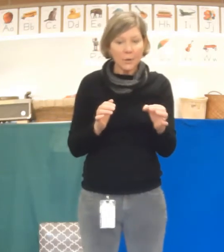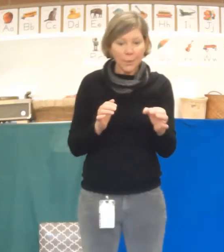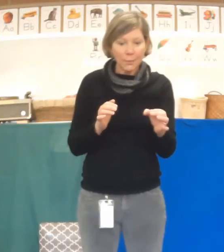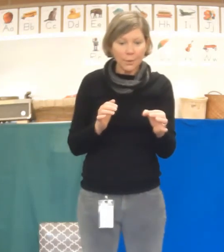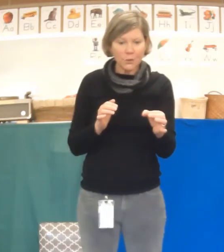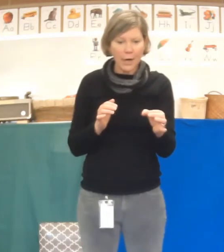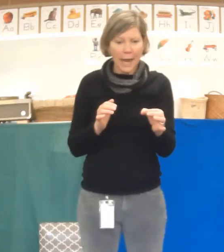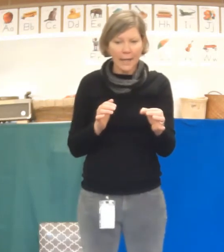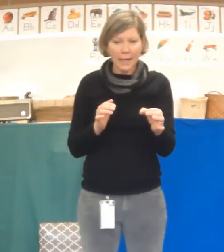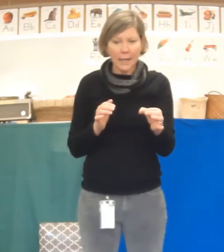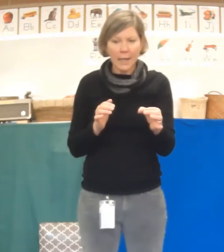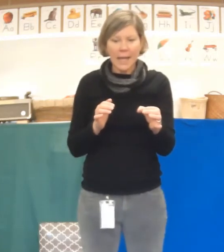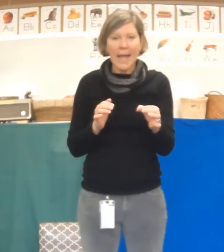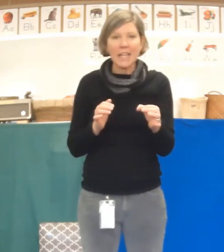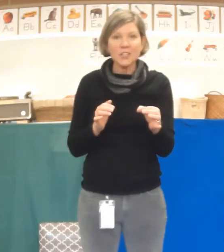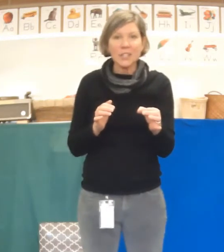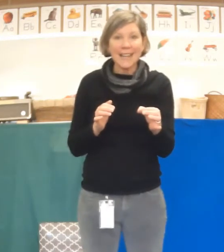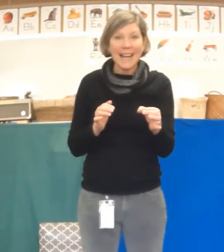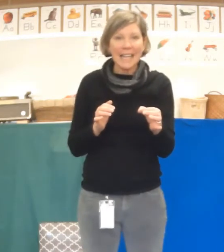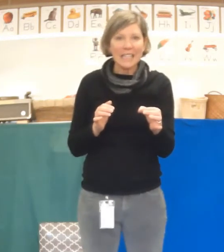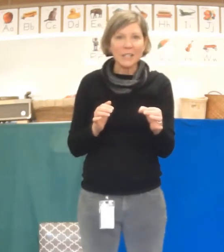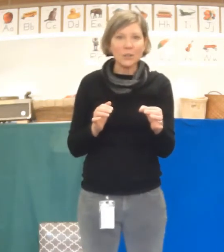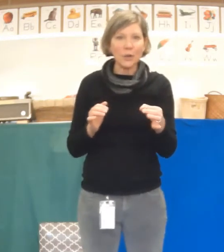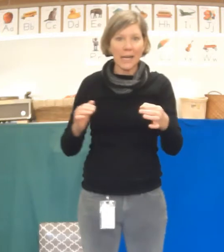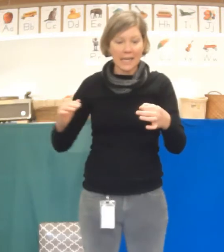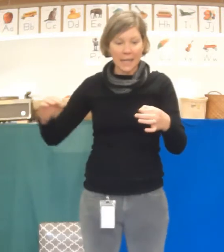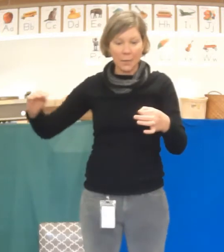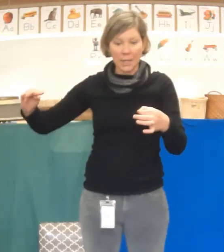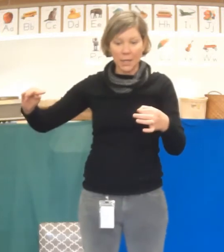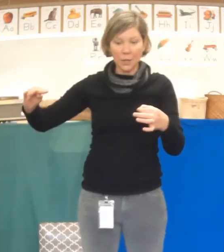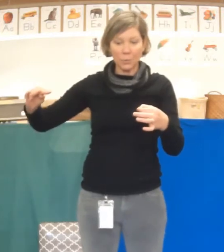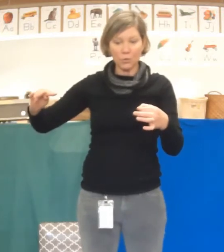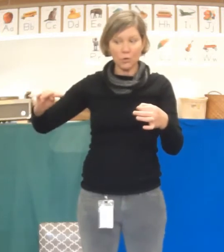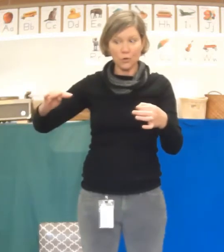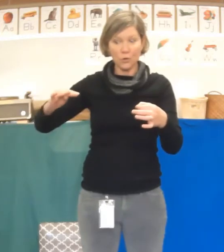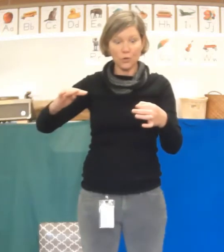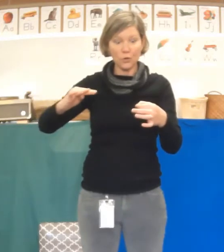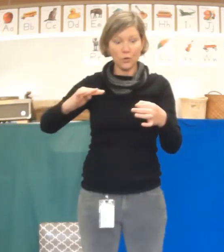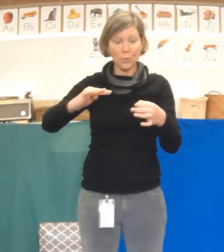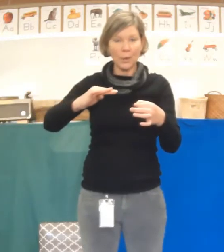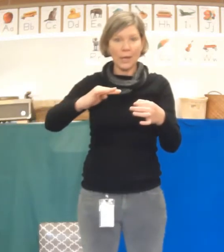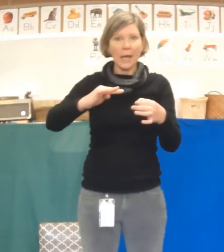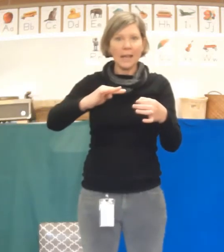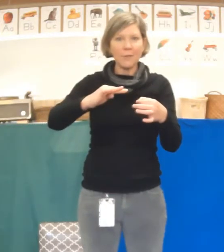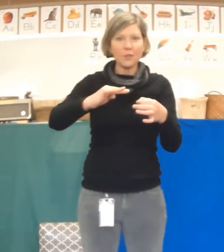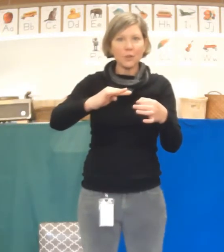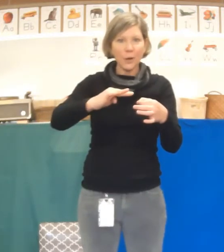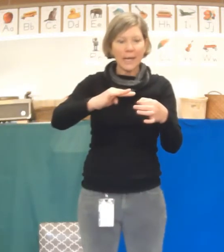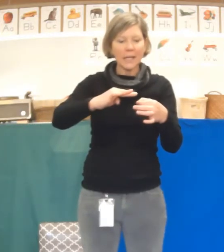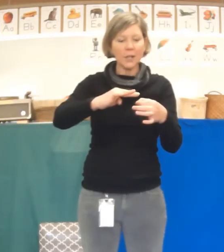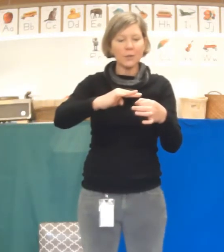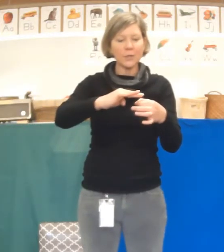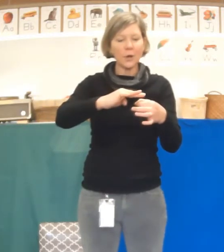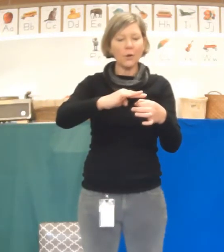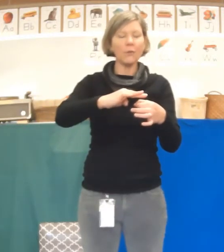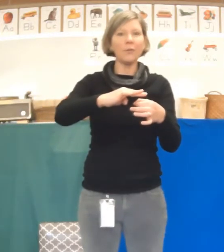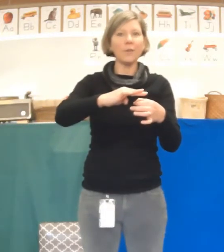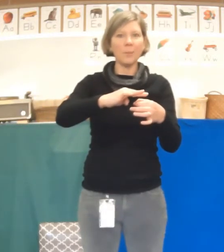a railroad track. Engine nine is a train coming. If the train goes over the